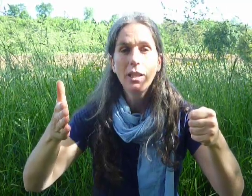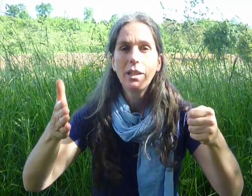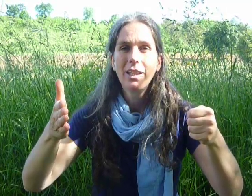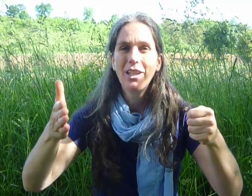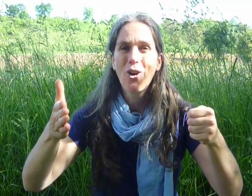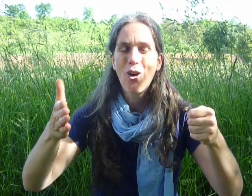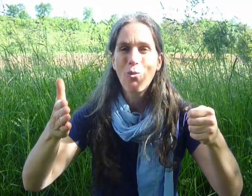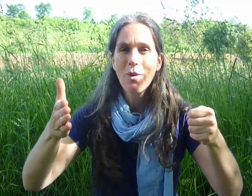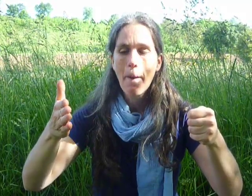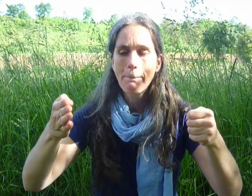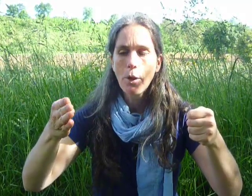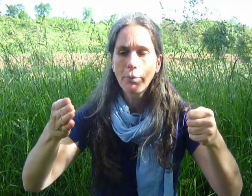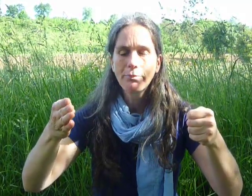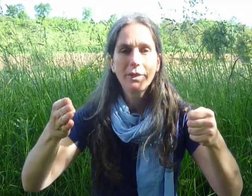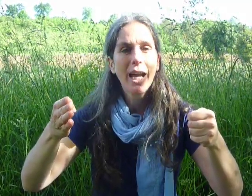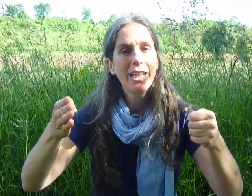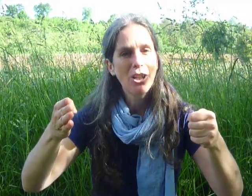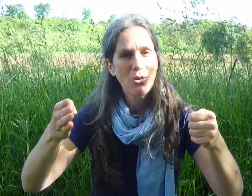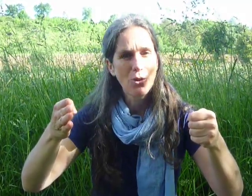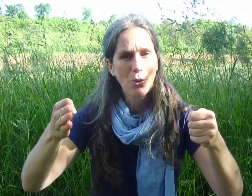He got home. Pop. And he closed the door.